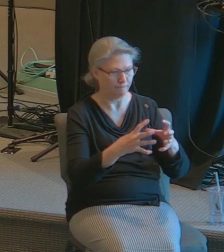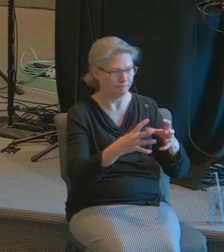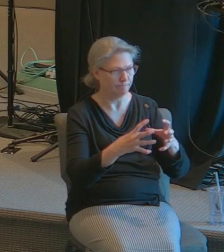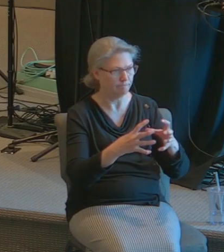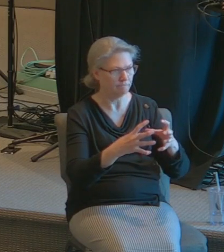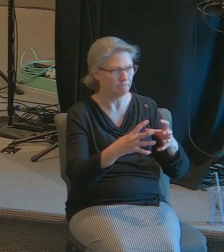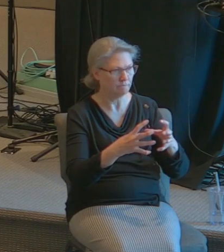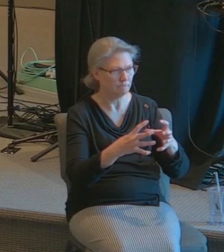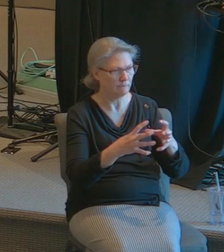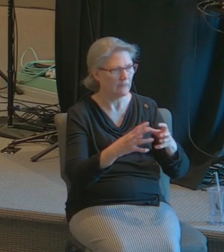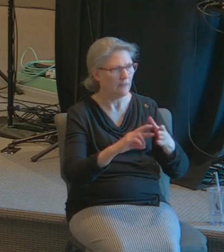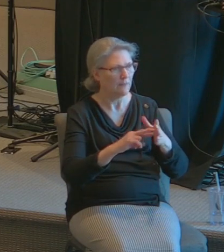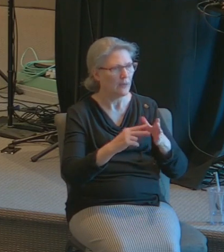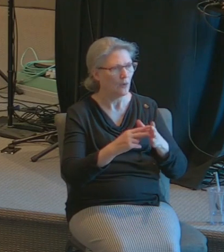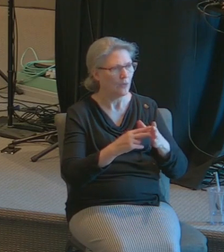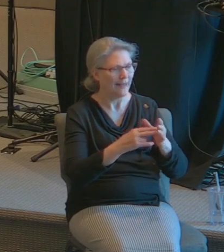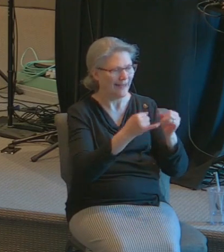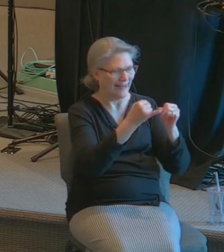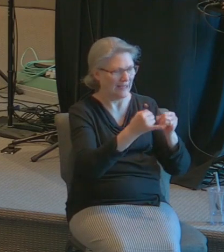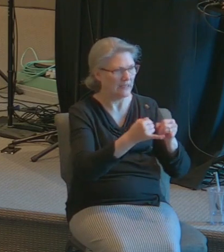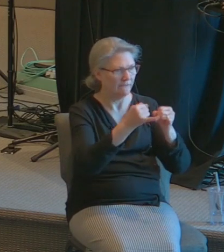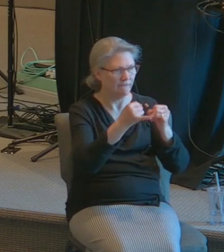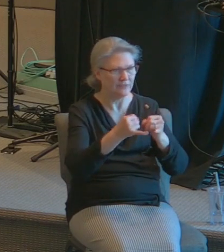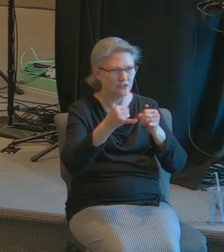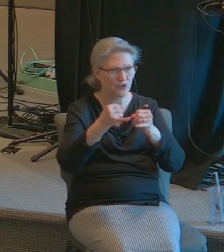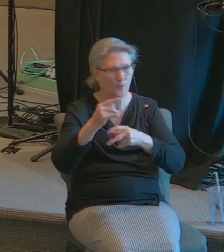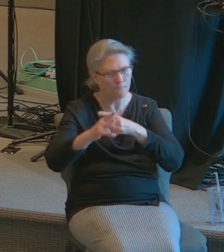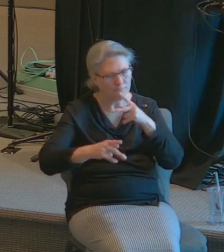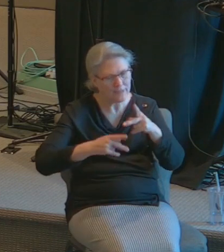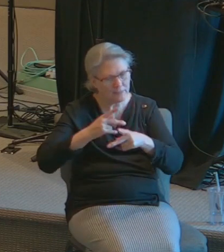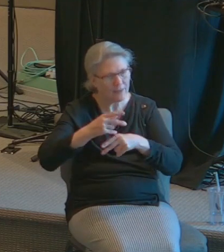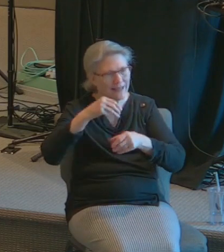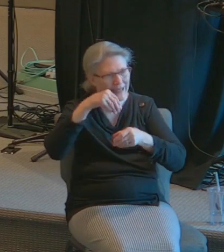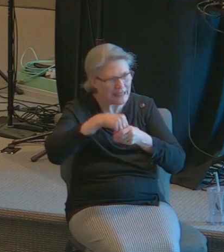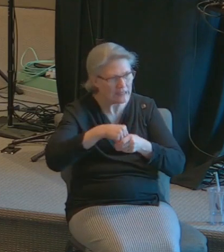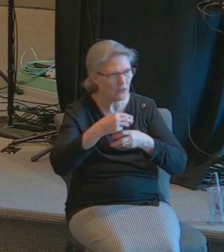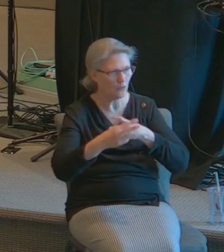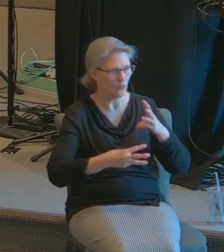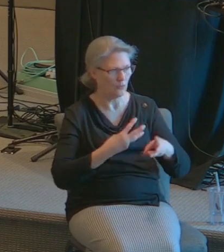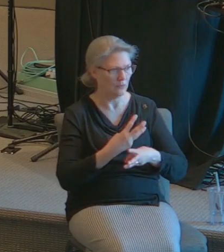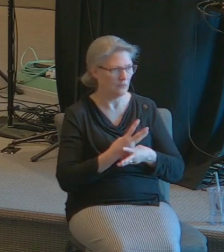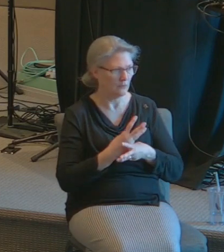God looks at you as an individual God